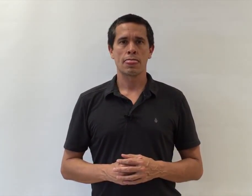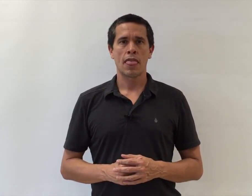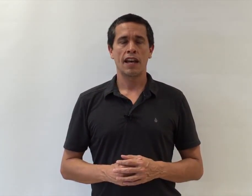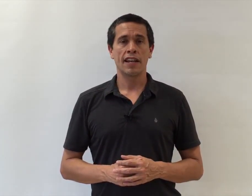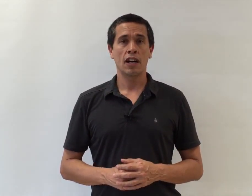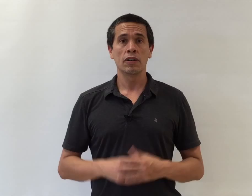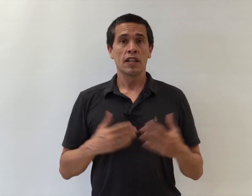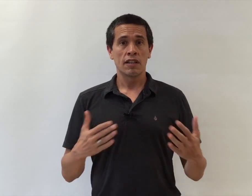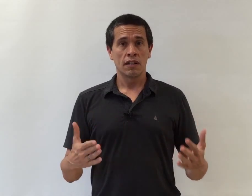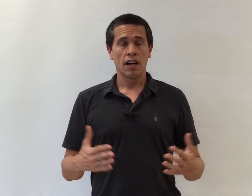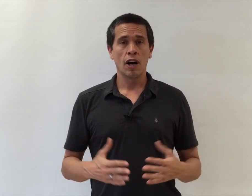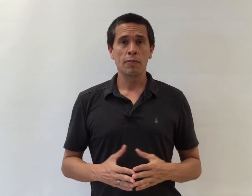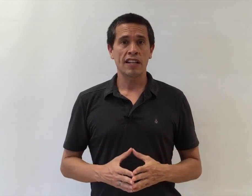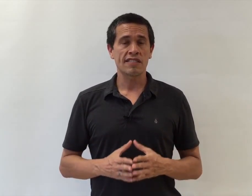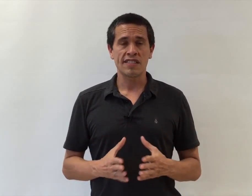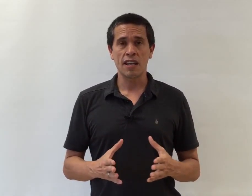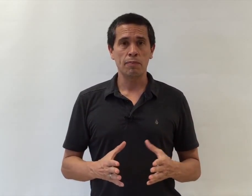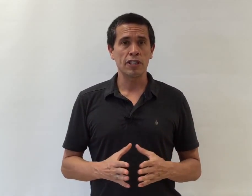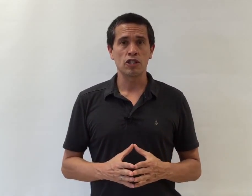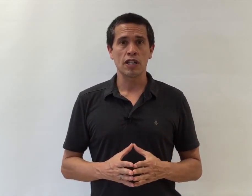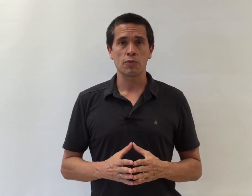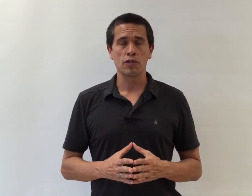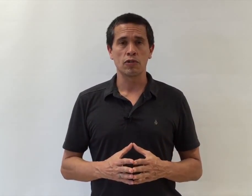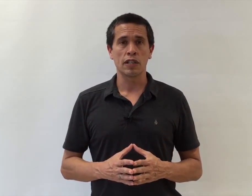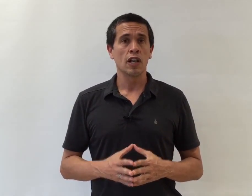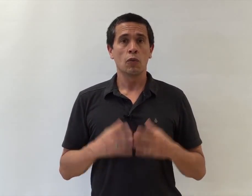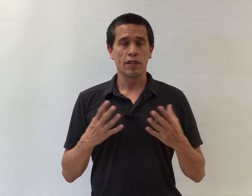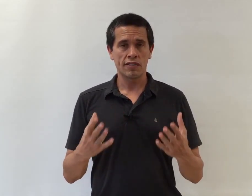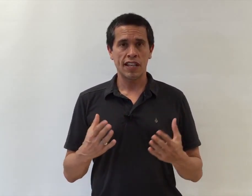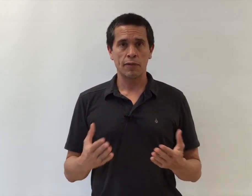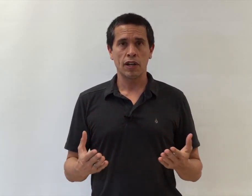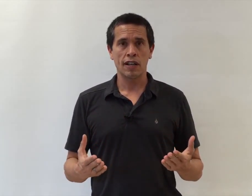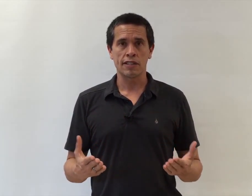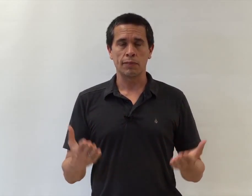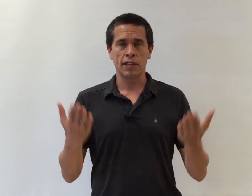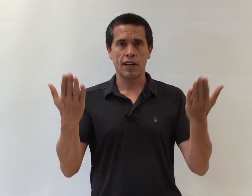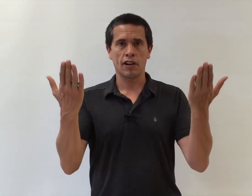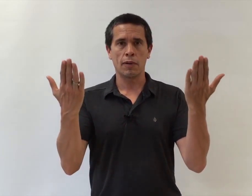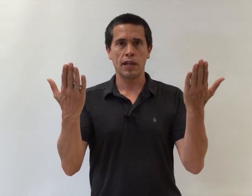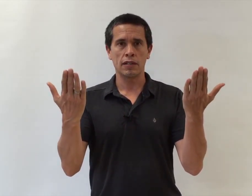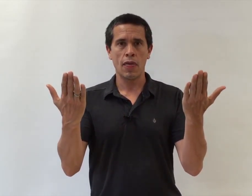And now hum that same pitch you just were doing with the same concept. Let the air come in.